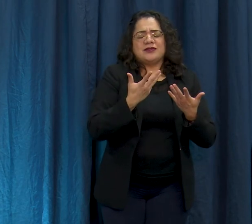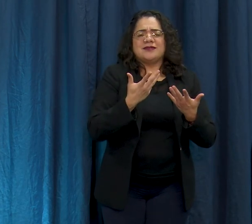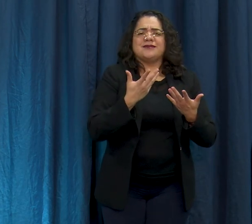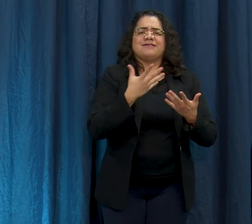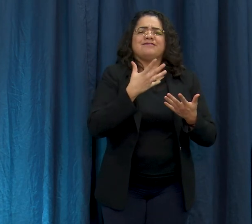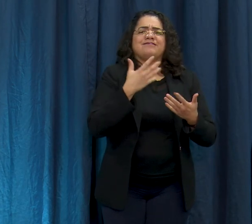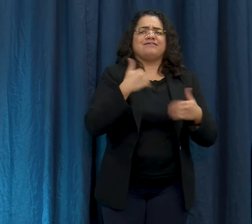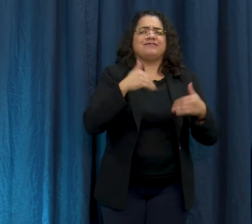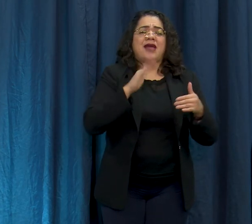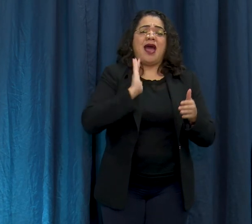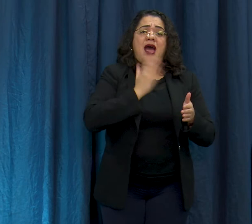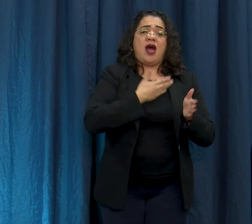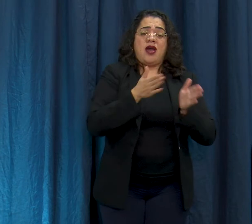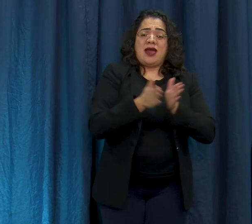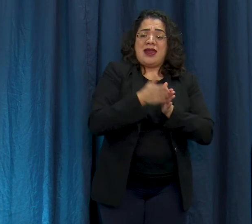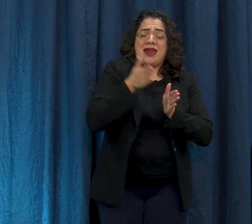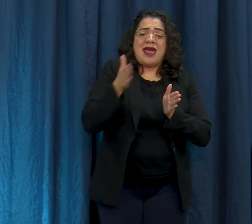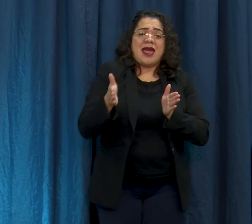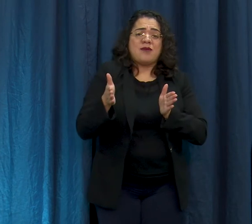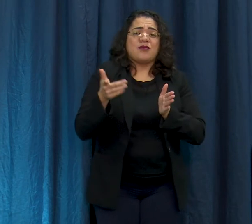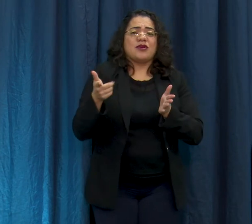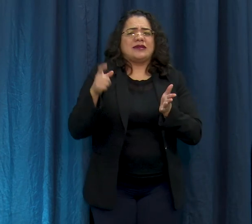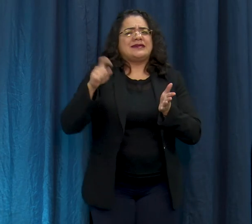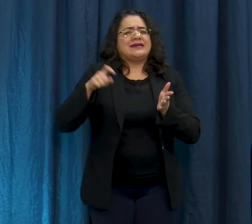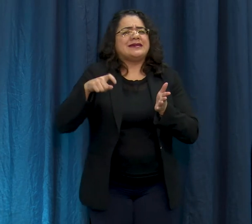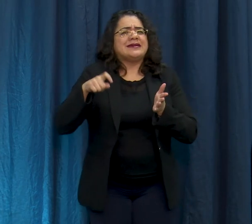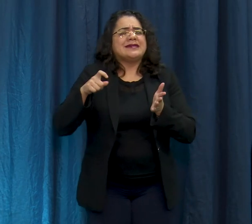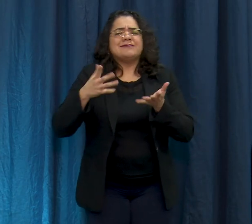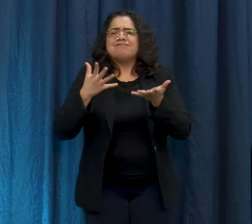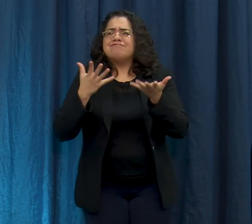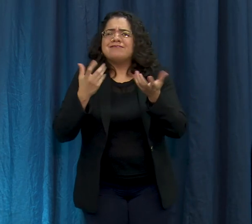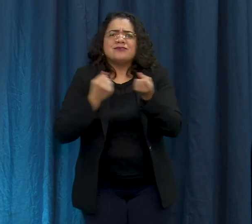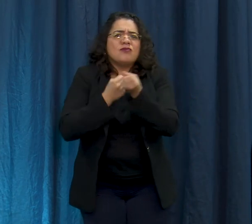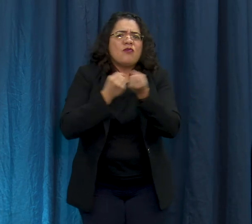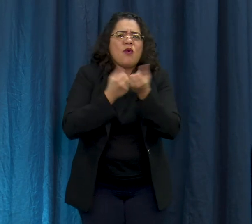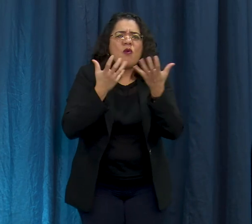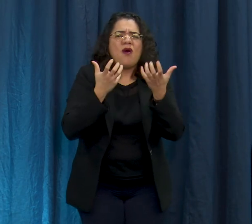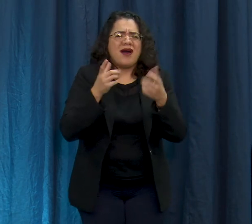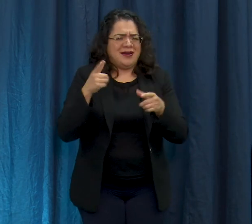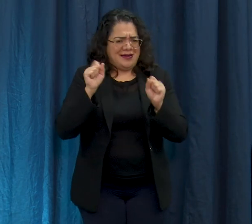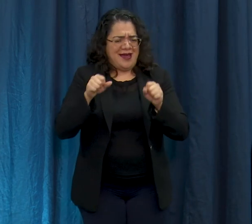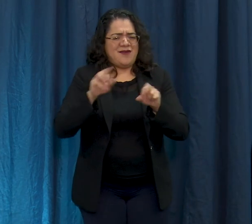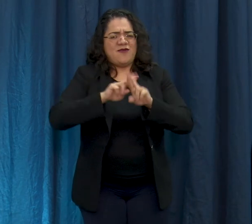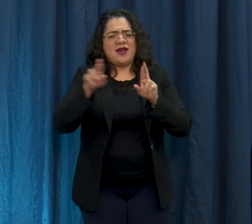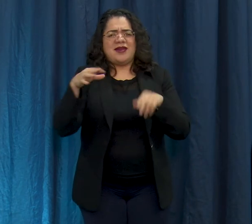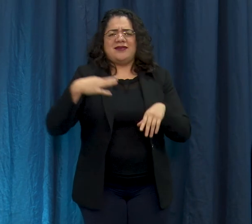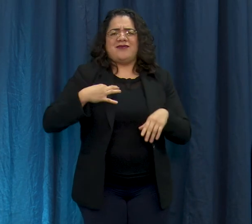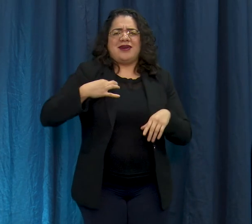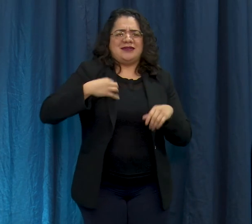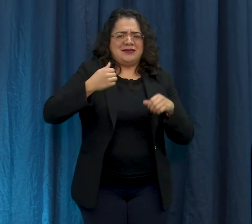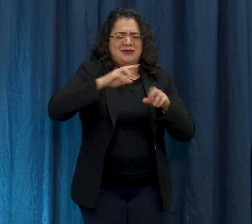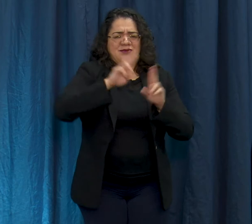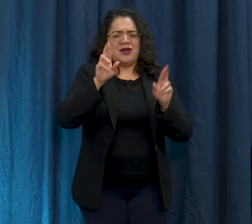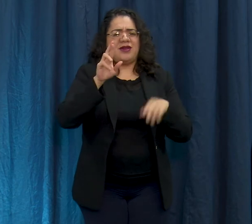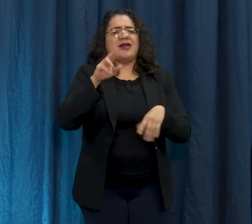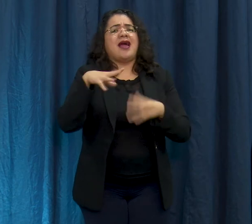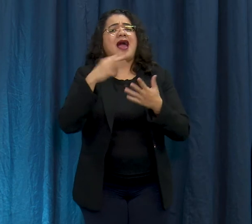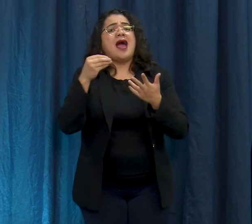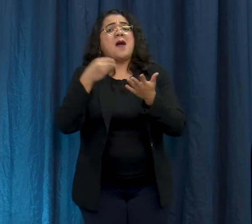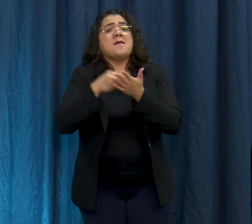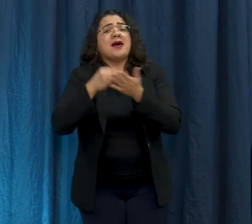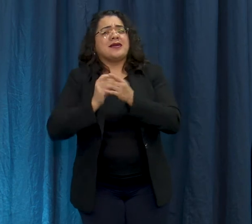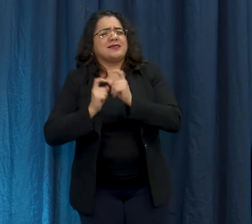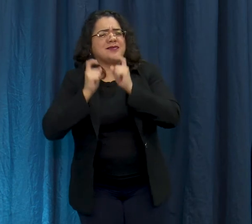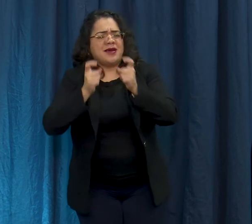nuestros vecinos y más personas están dispuestas a donar sangre y una gran cantidad de donación al fondo de ayuda de long beach.